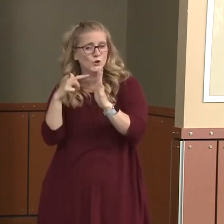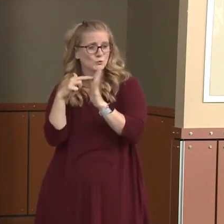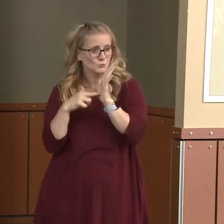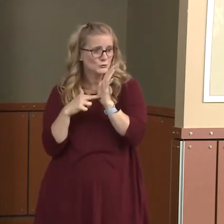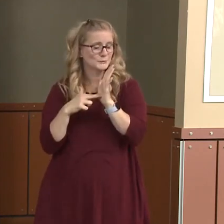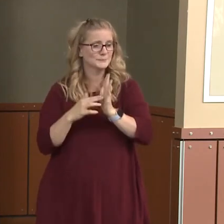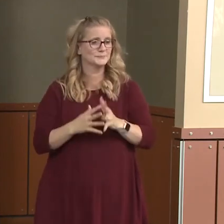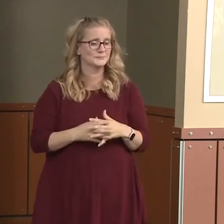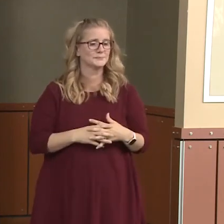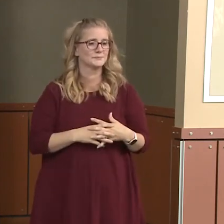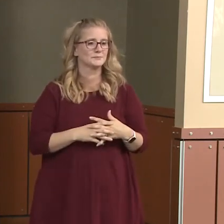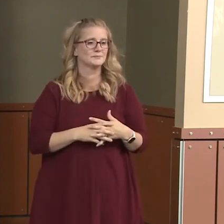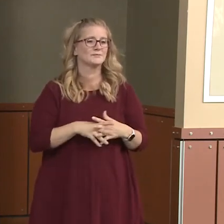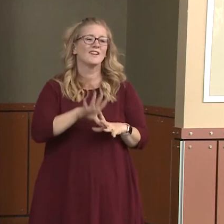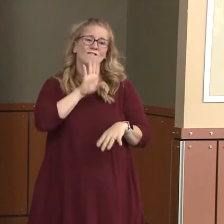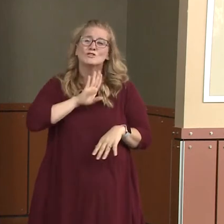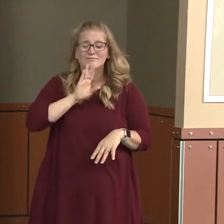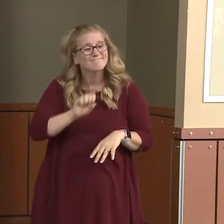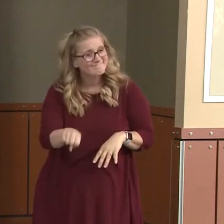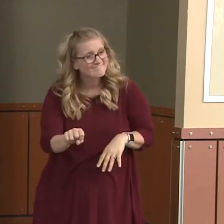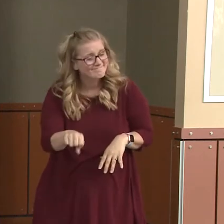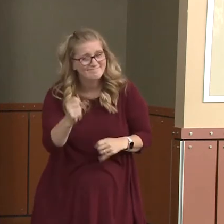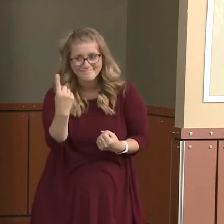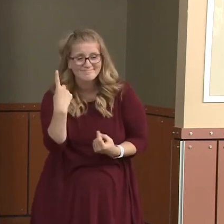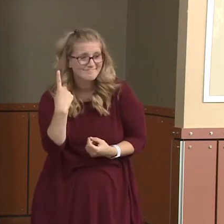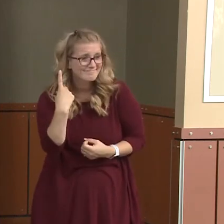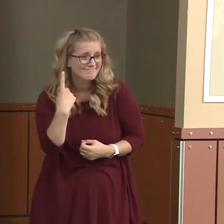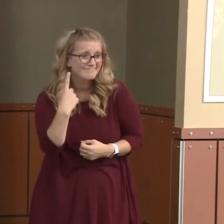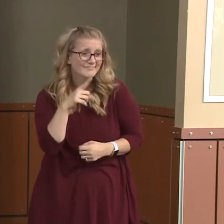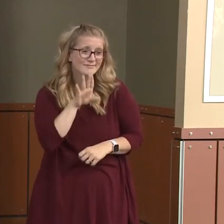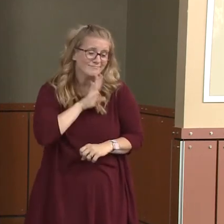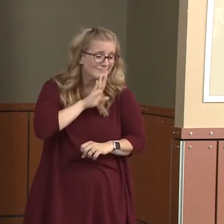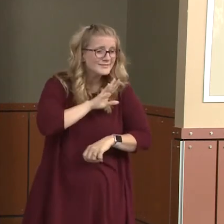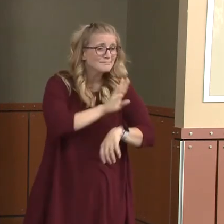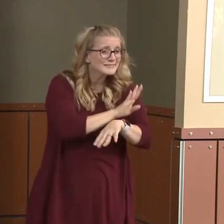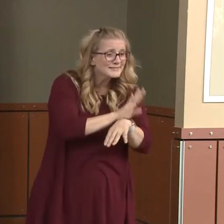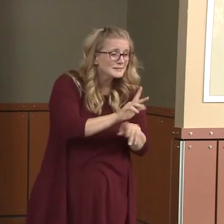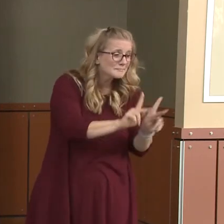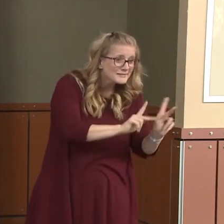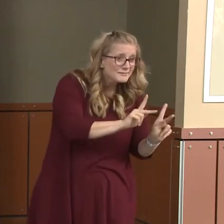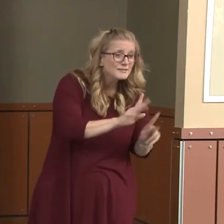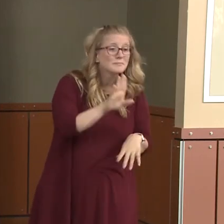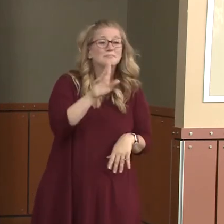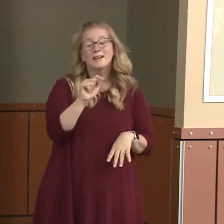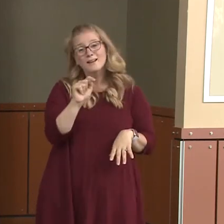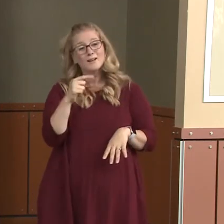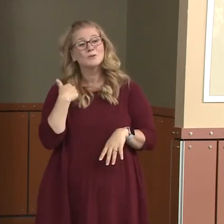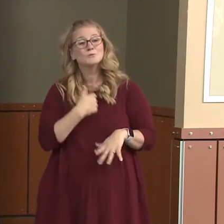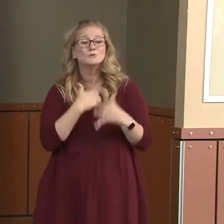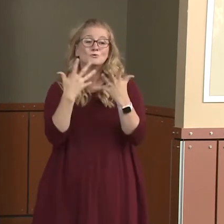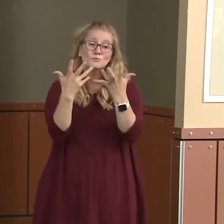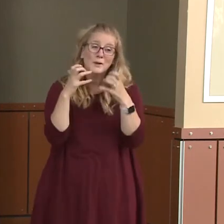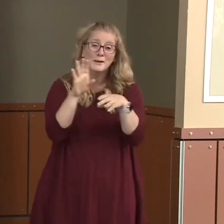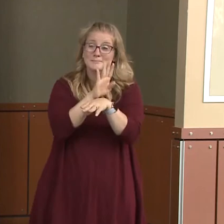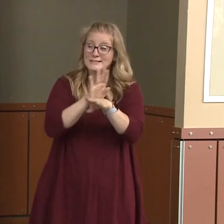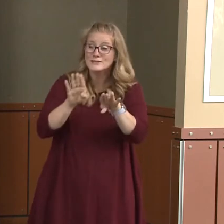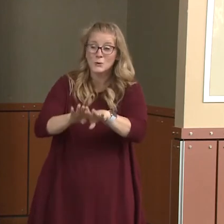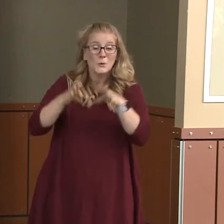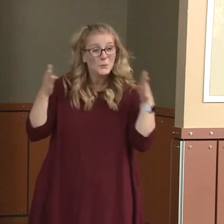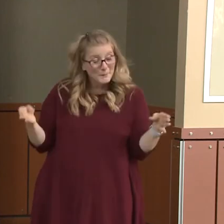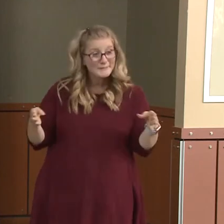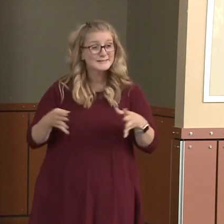has been frustrating for all of us. I know it's been frustrating for our business people. But if we want to get them open, we need